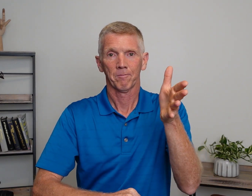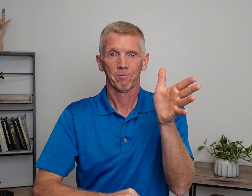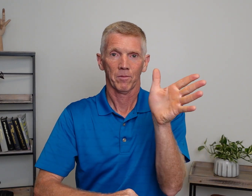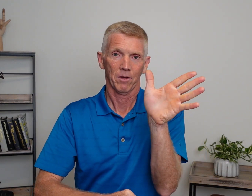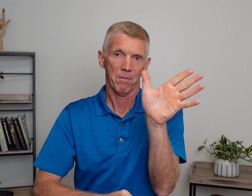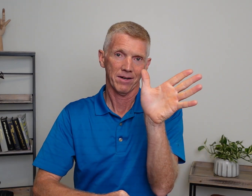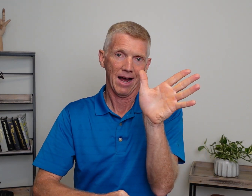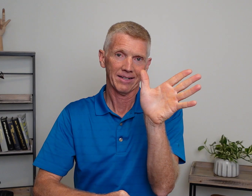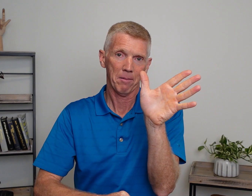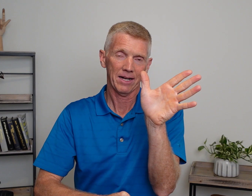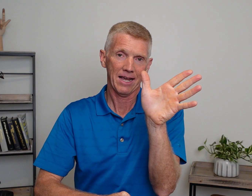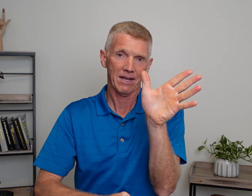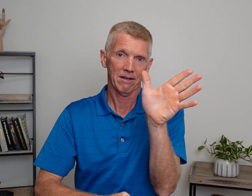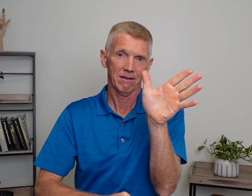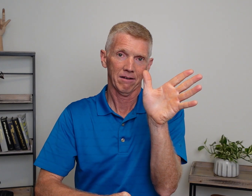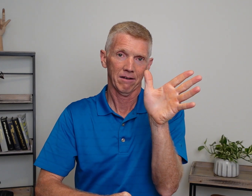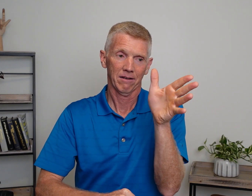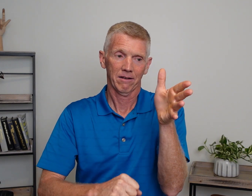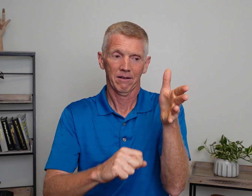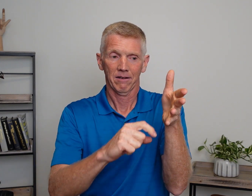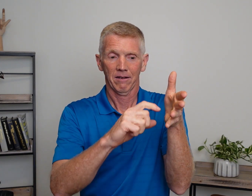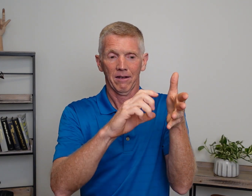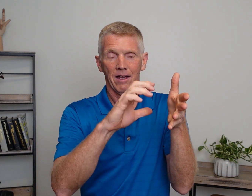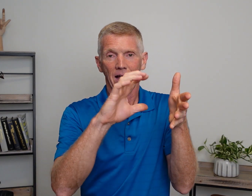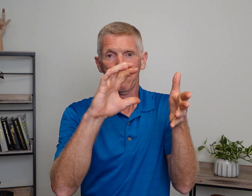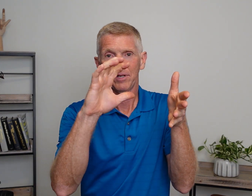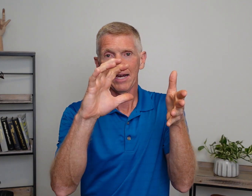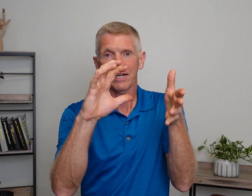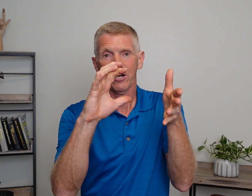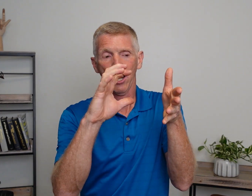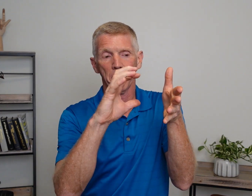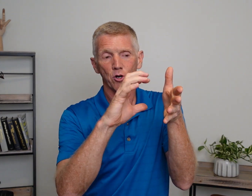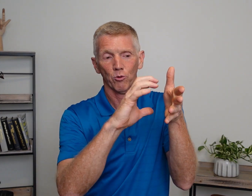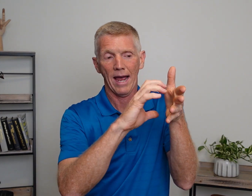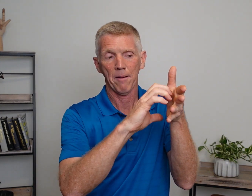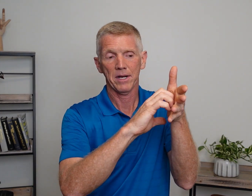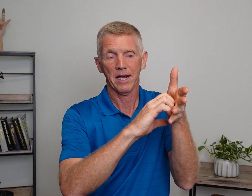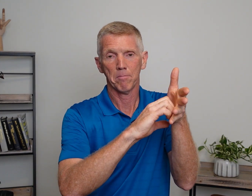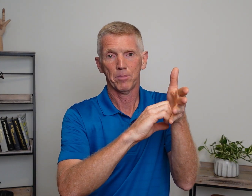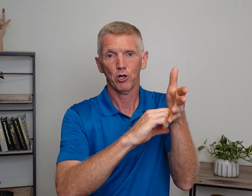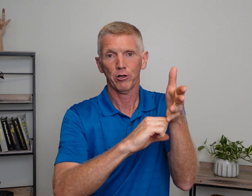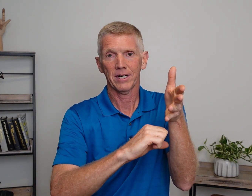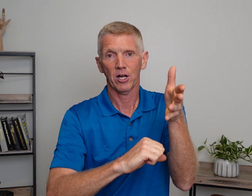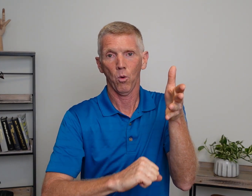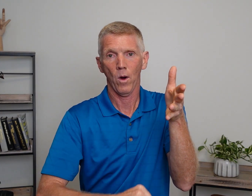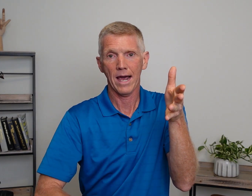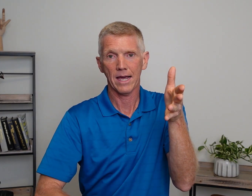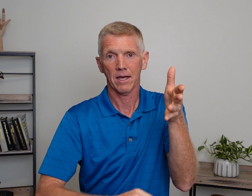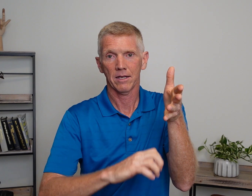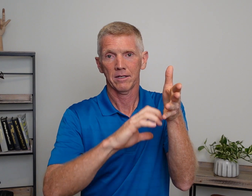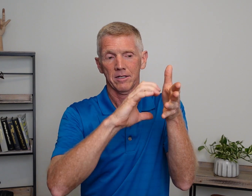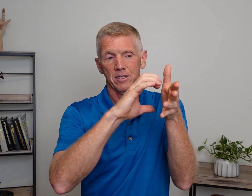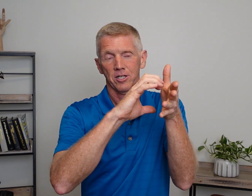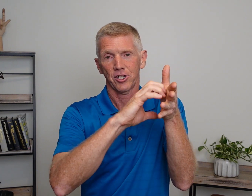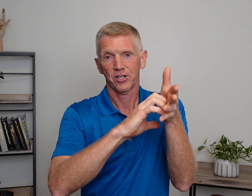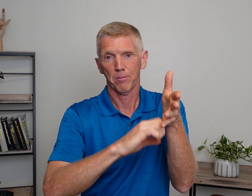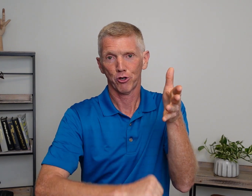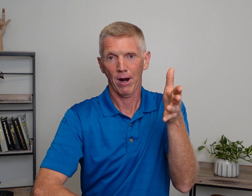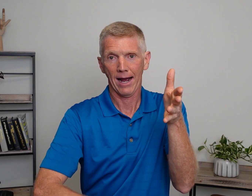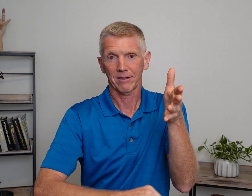I nod down on the hand. I'm taking here. I'm grabbing and pulling it away. Subtract.